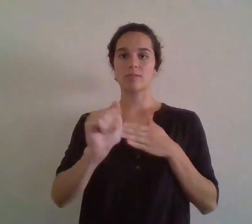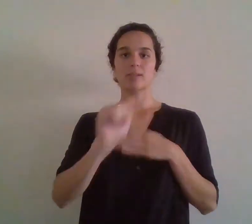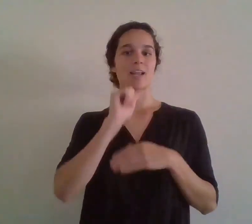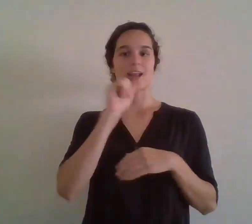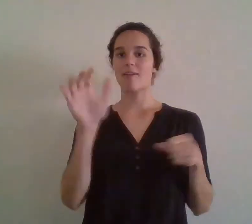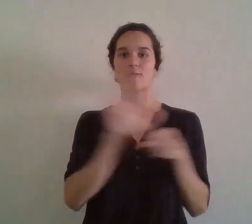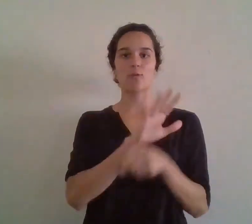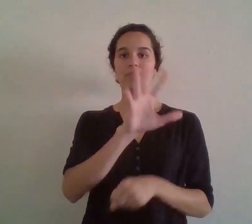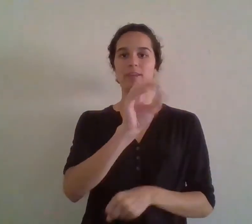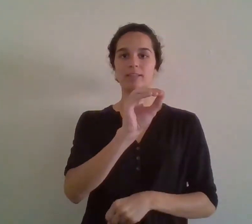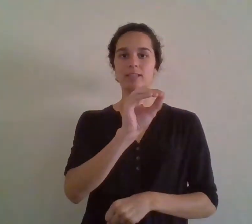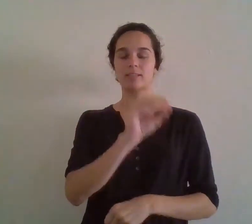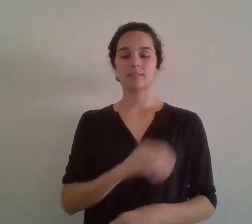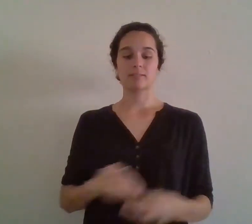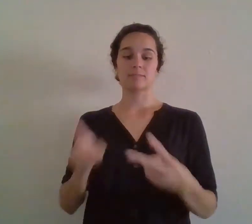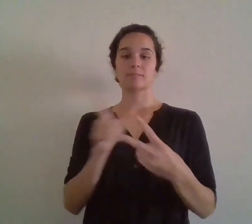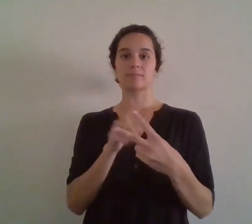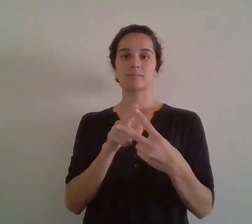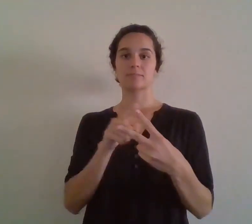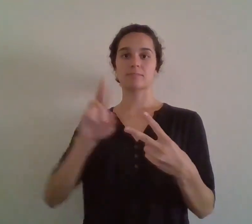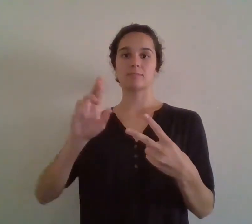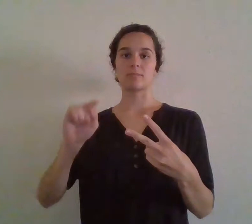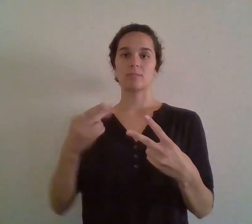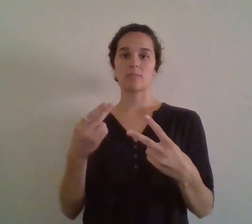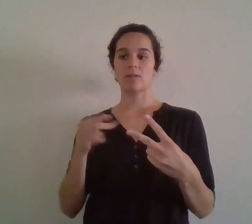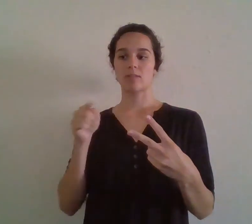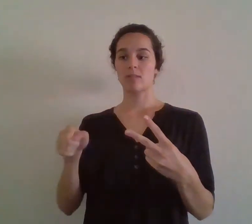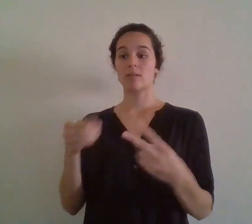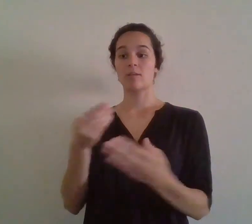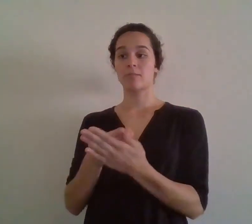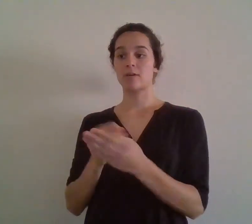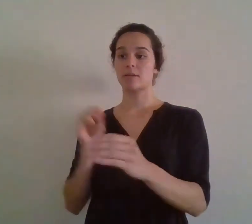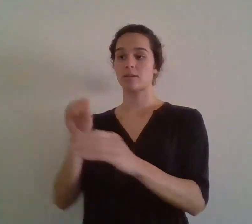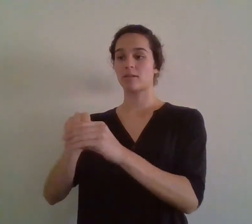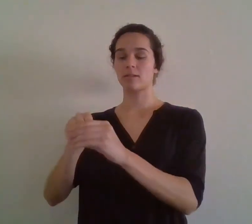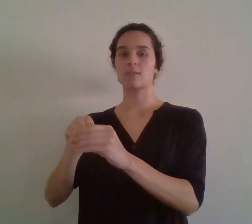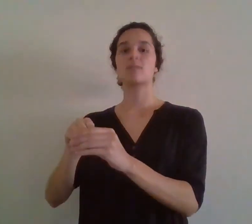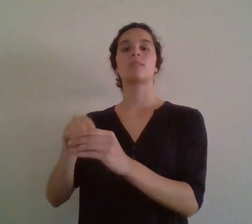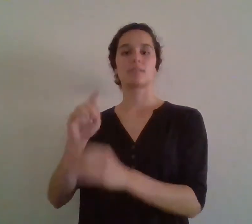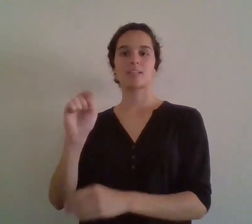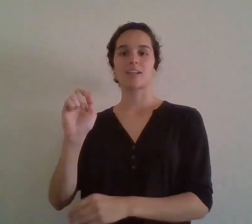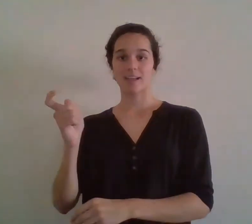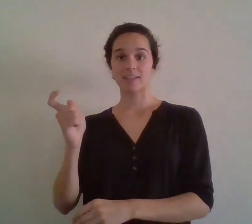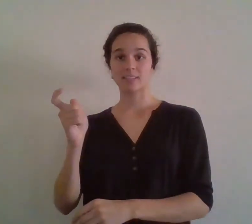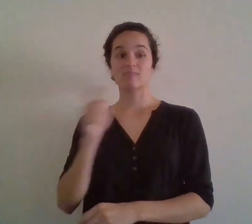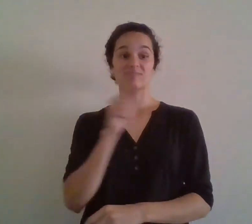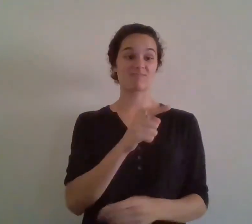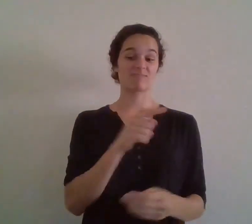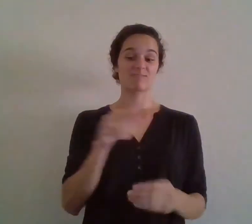And on the other hand, there's a Roth IRA, which is taxed when you put it in, but it is not taxed when you take it out.